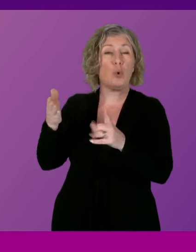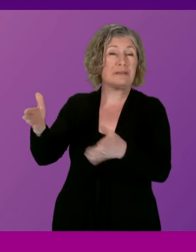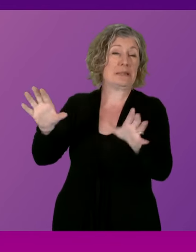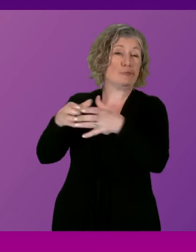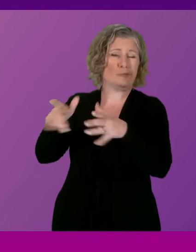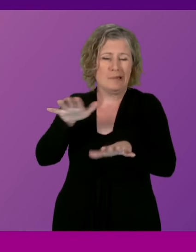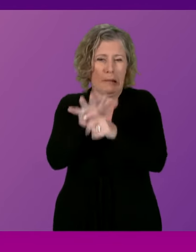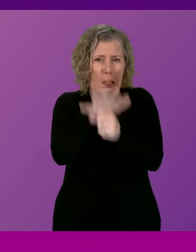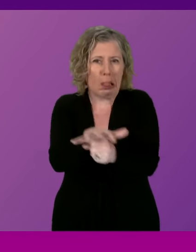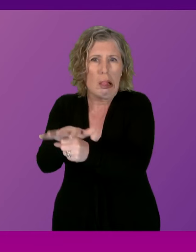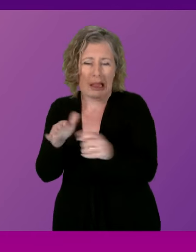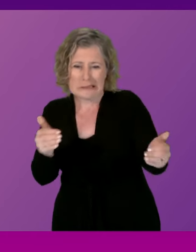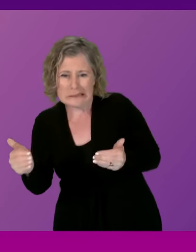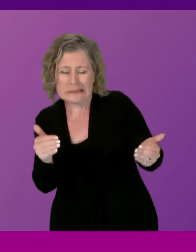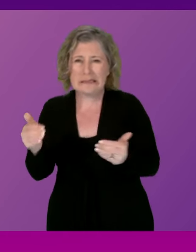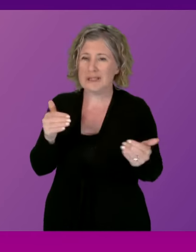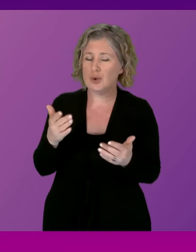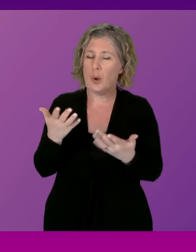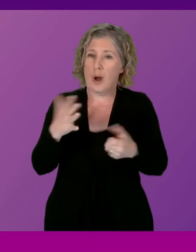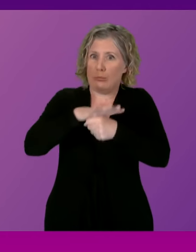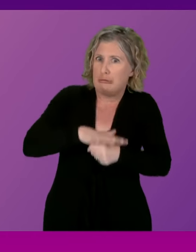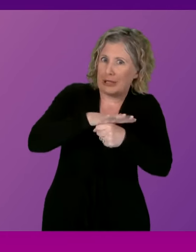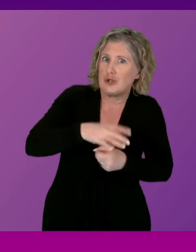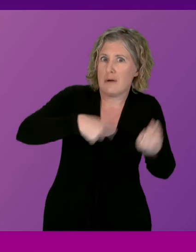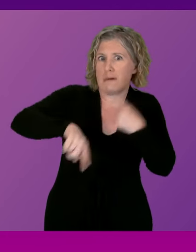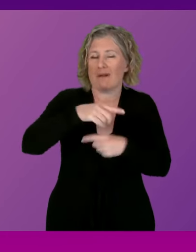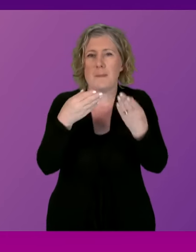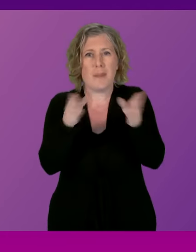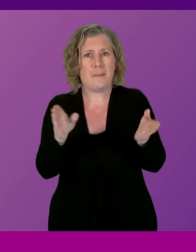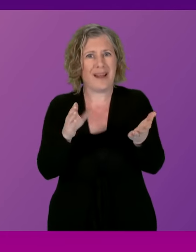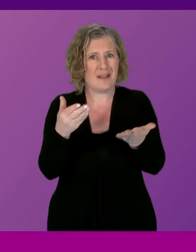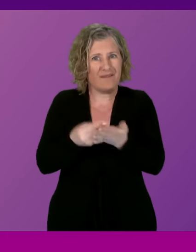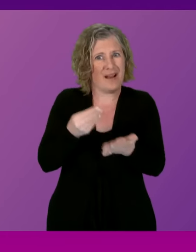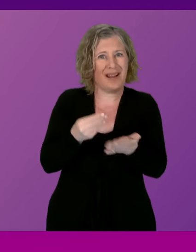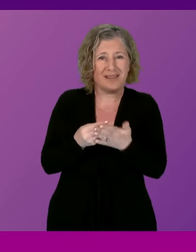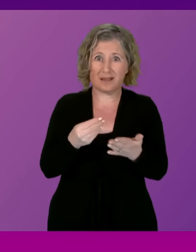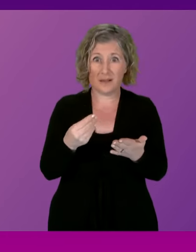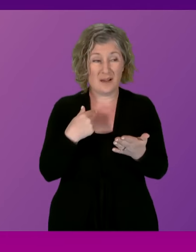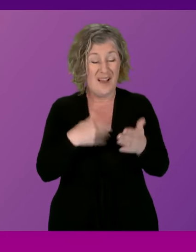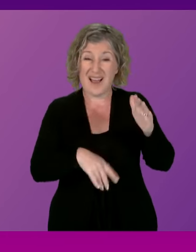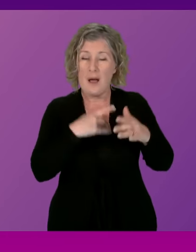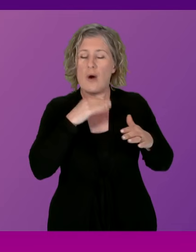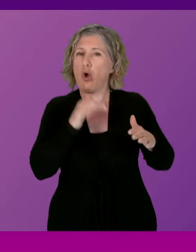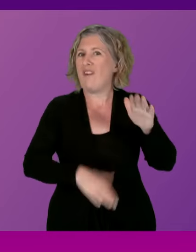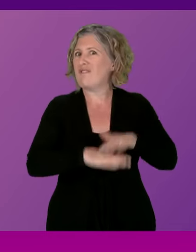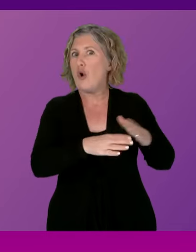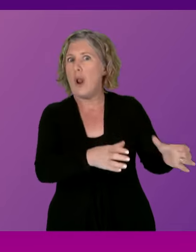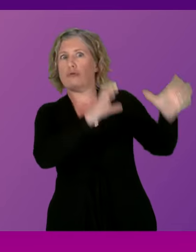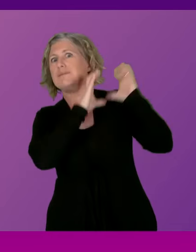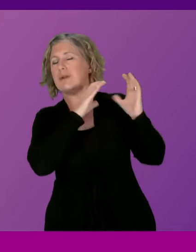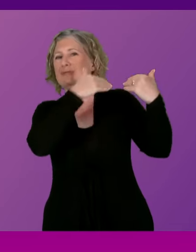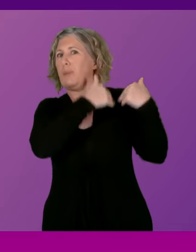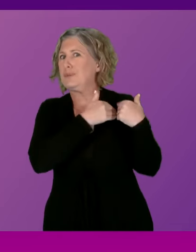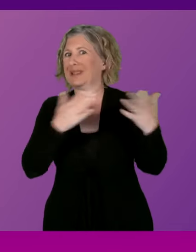greater pressure on our public finances. If only we had those full powers over our budget then we would not have to be at the whim of an